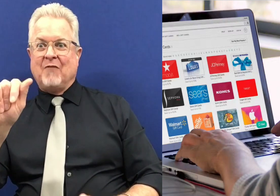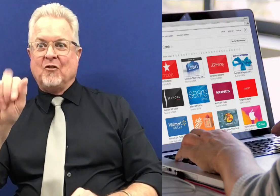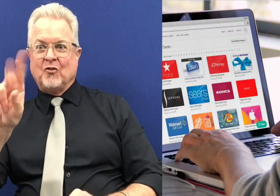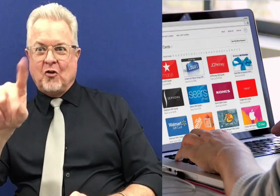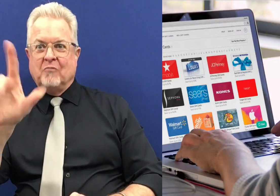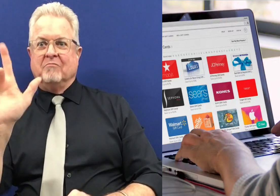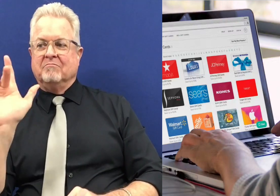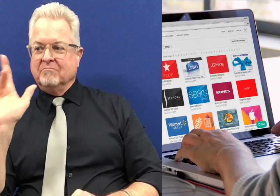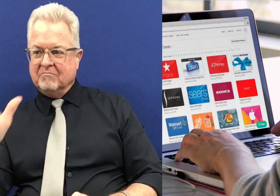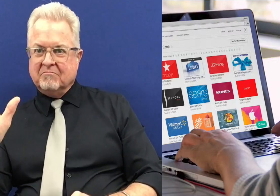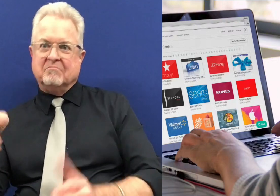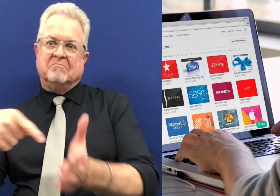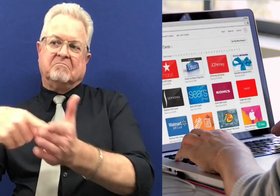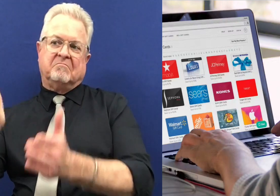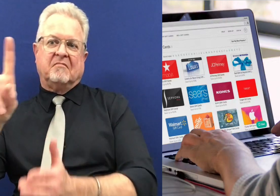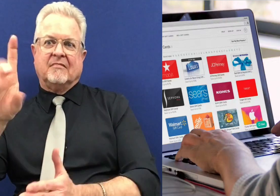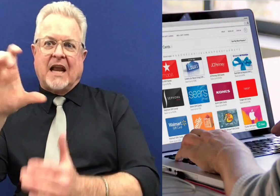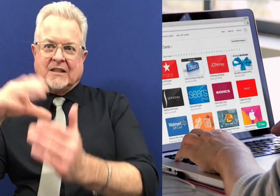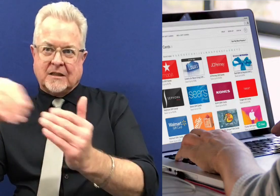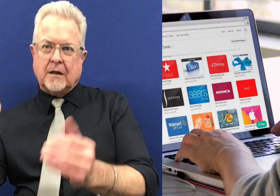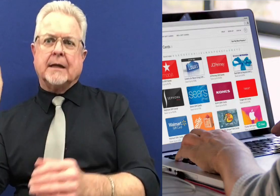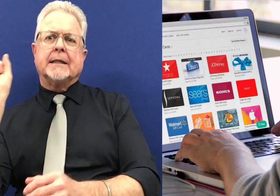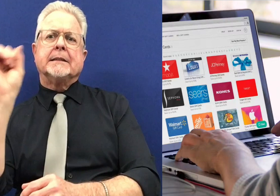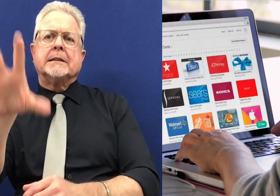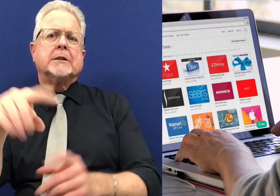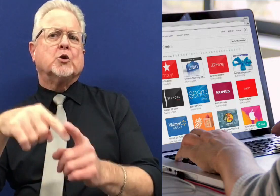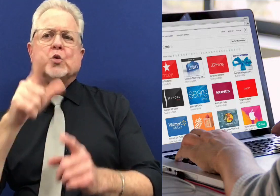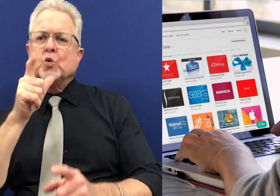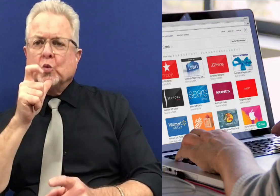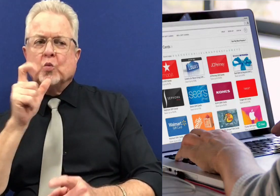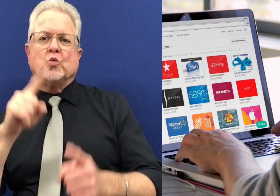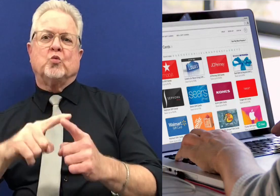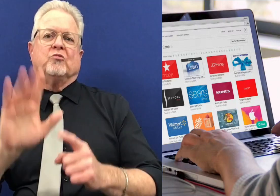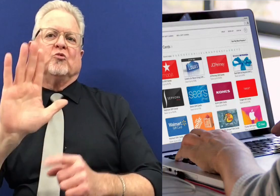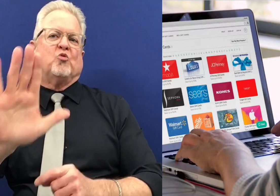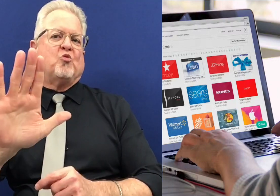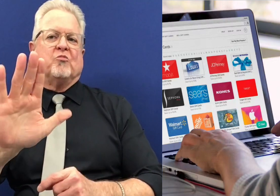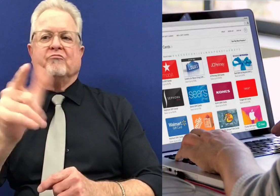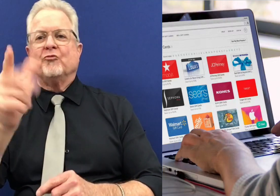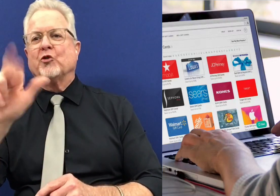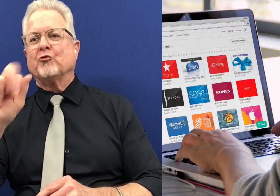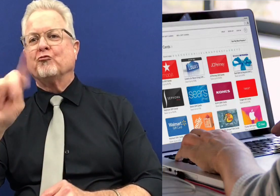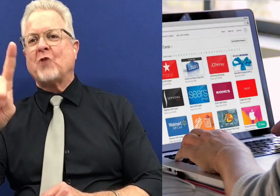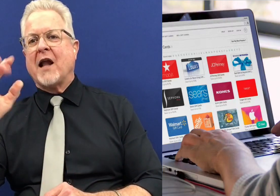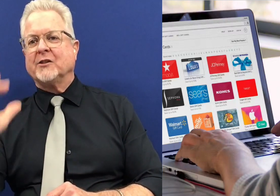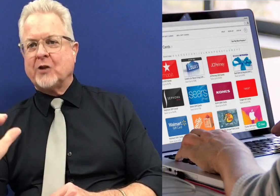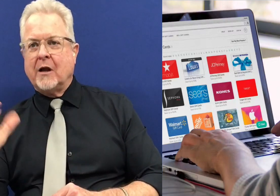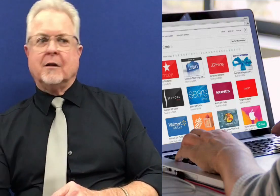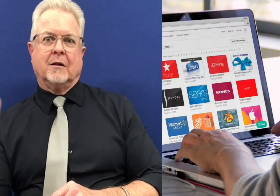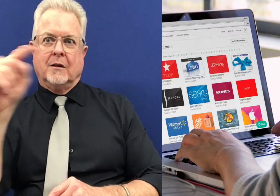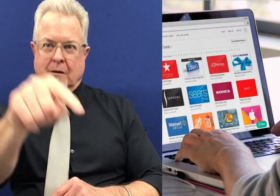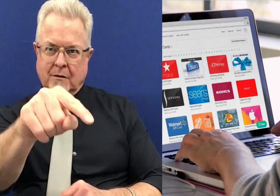and you see all kinds of legitimate logos and so forth then you can buy a gift card